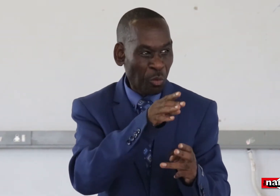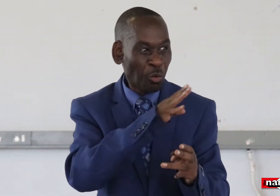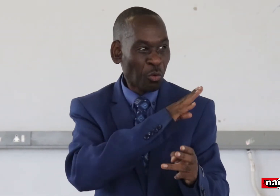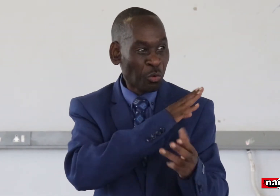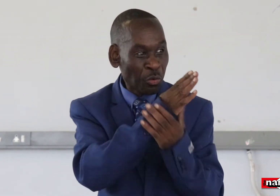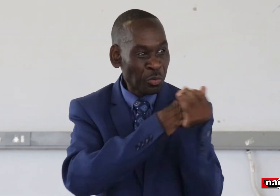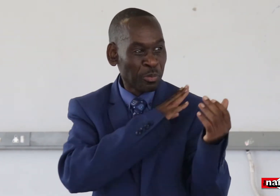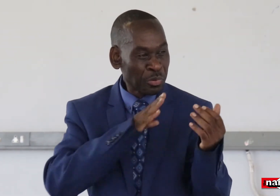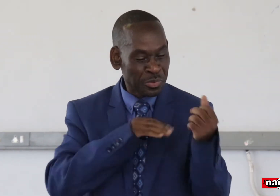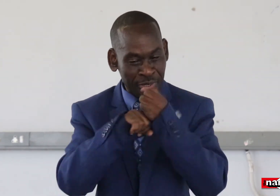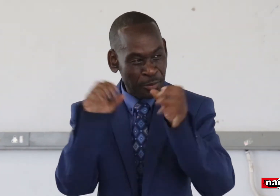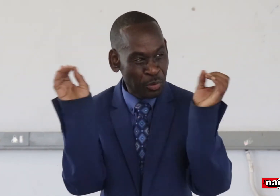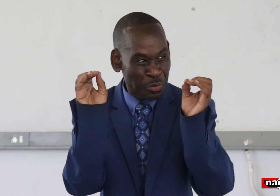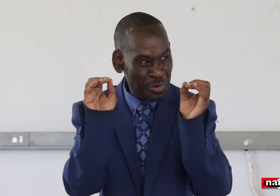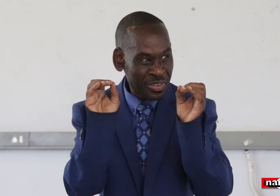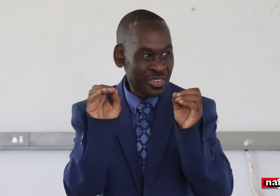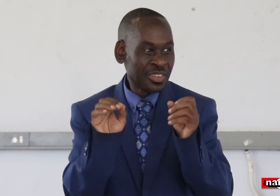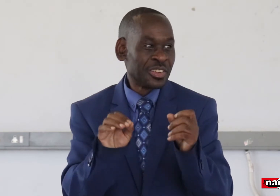of the people. So the Kambani secretary has served.